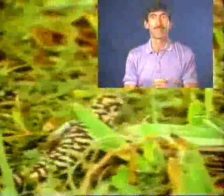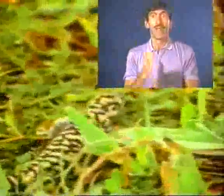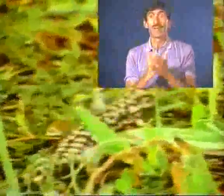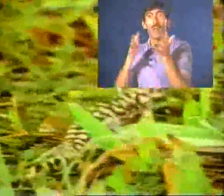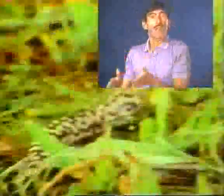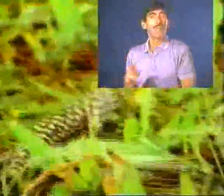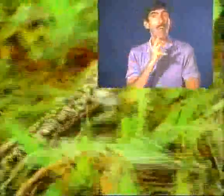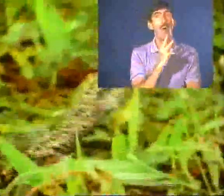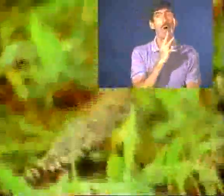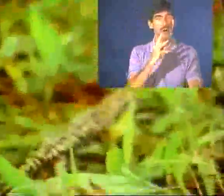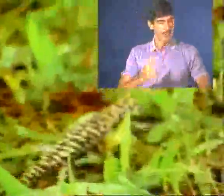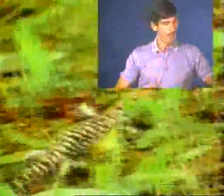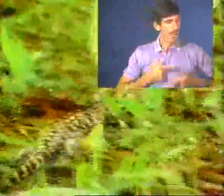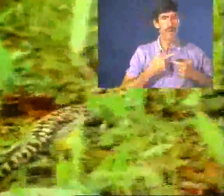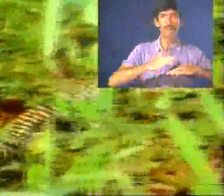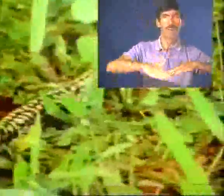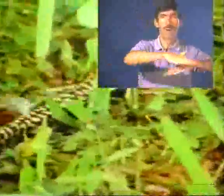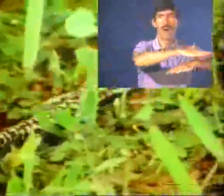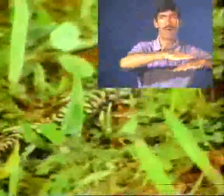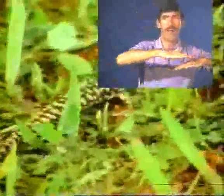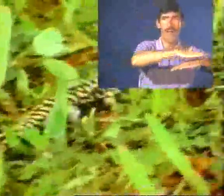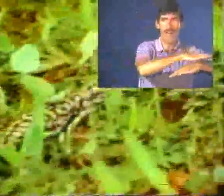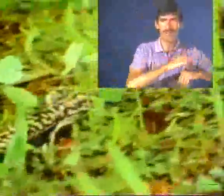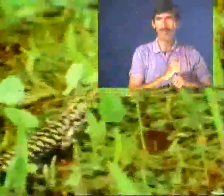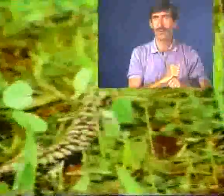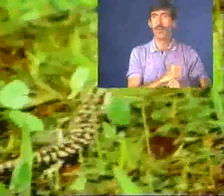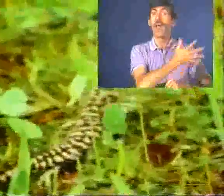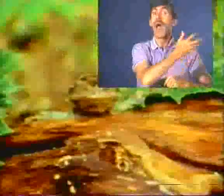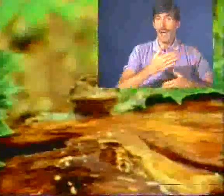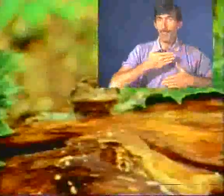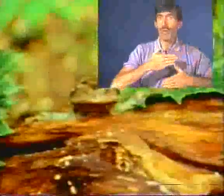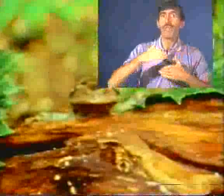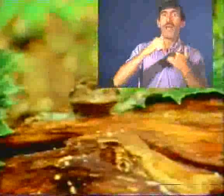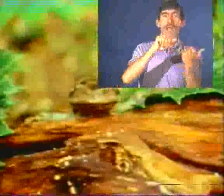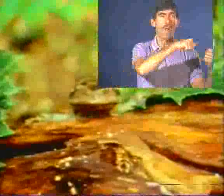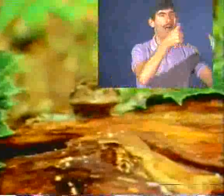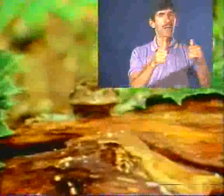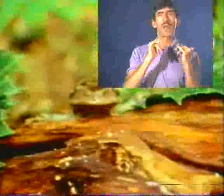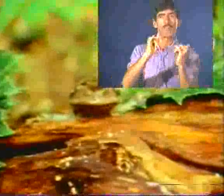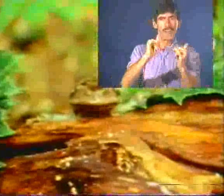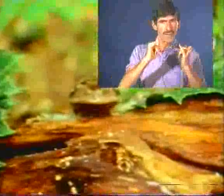Some leave the waters off to live upon the land, and breathe the air like you and me.